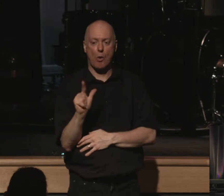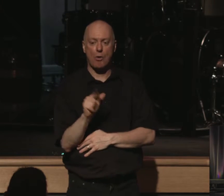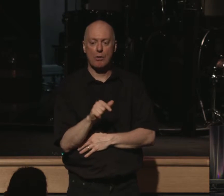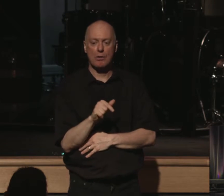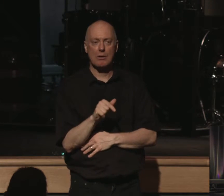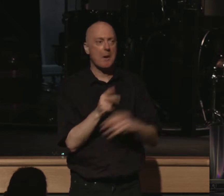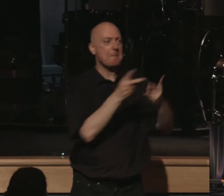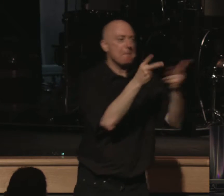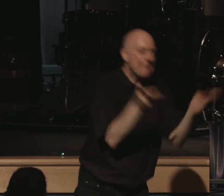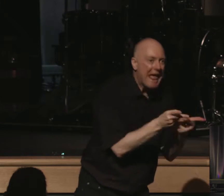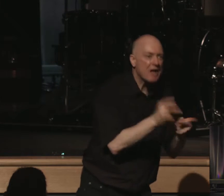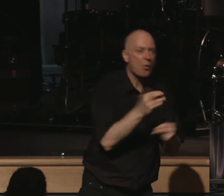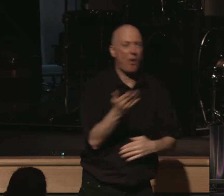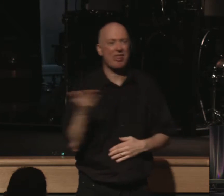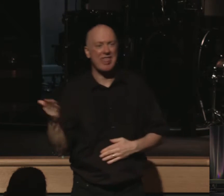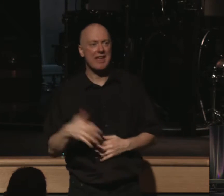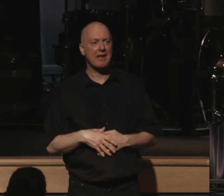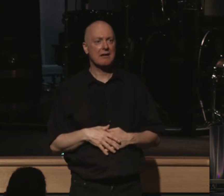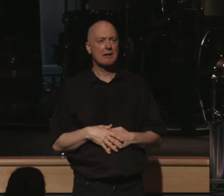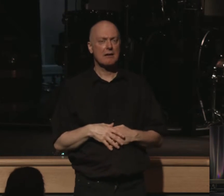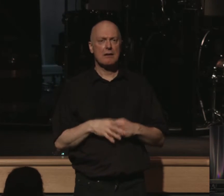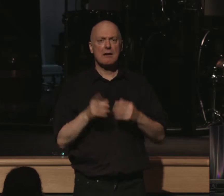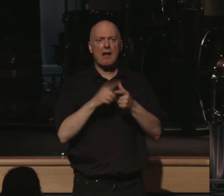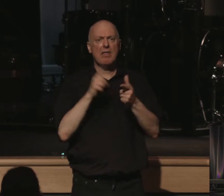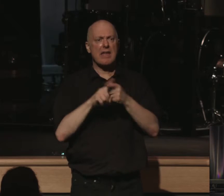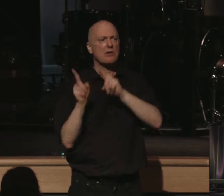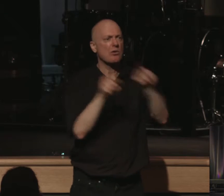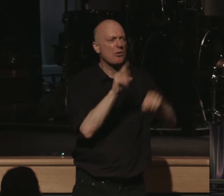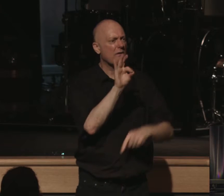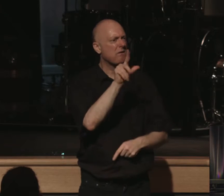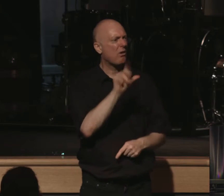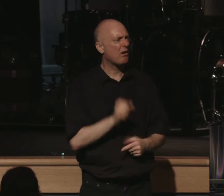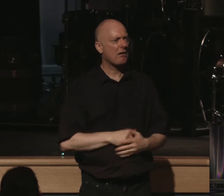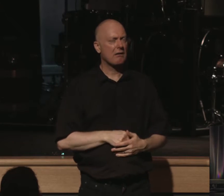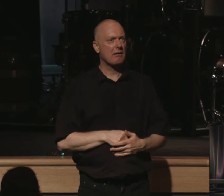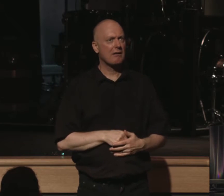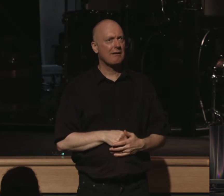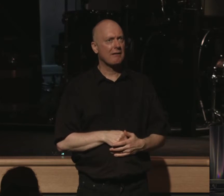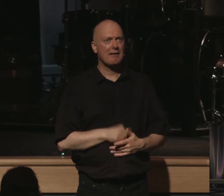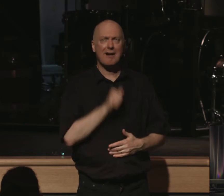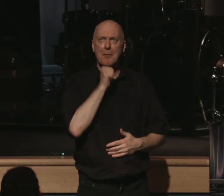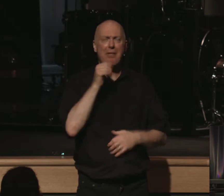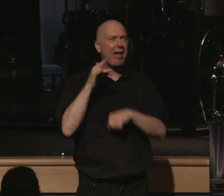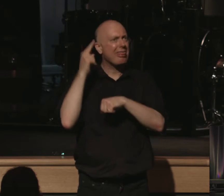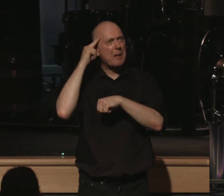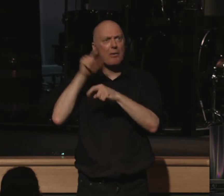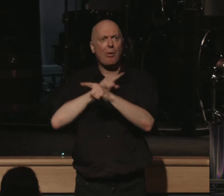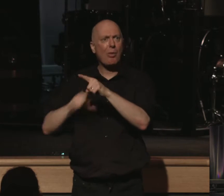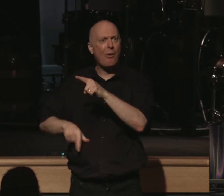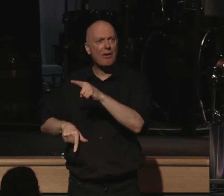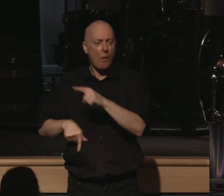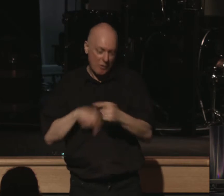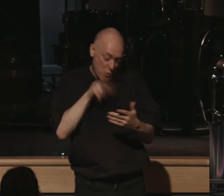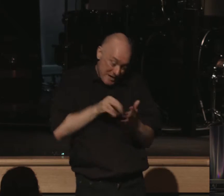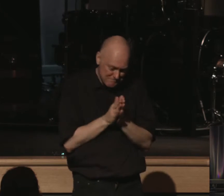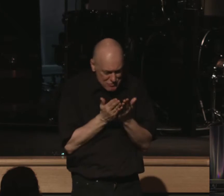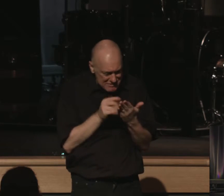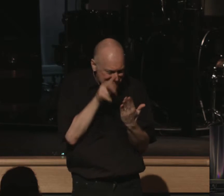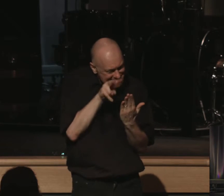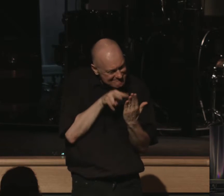or place or thing will choke out your walk and you'll wake up in Florida and you realize that you haven't thought about the Lord in a while. You'll pick your head up from the book and you'll pick